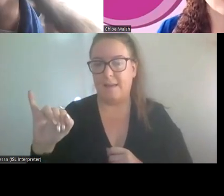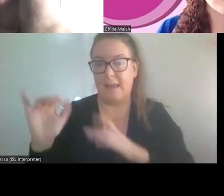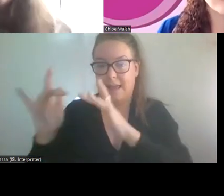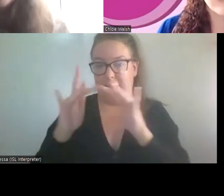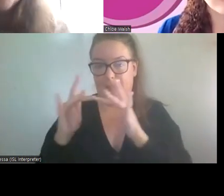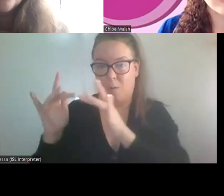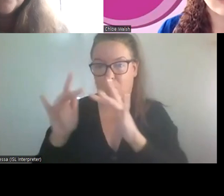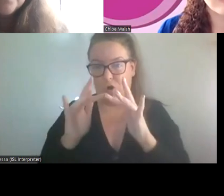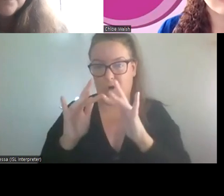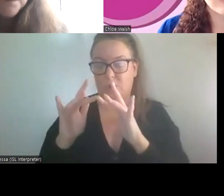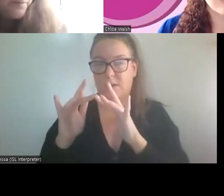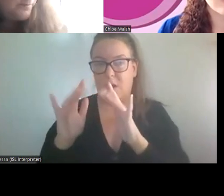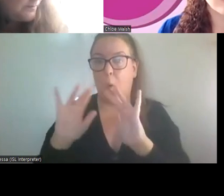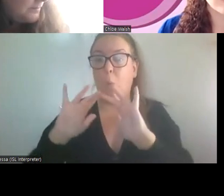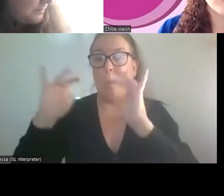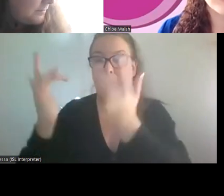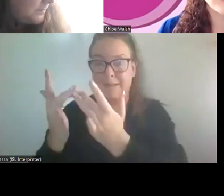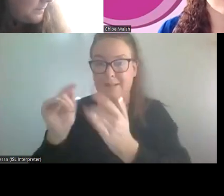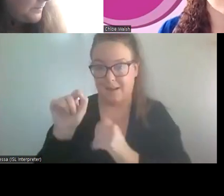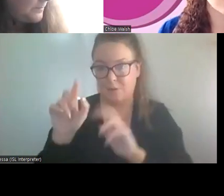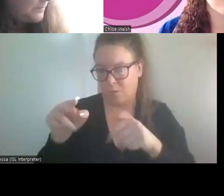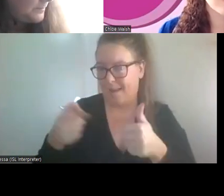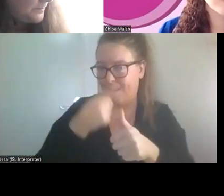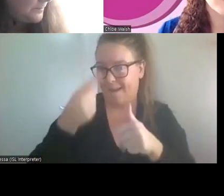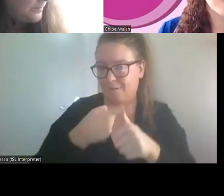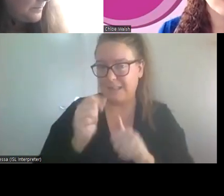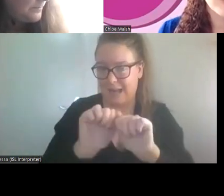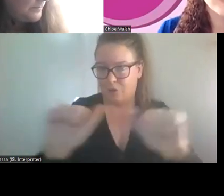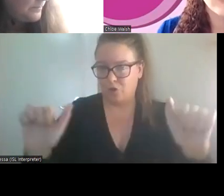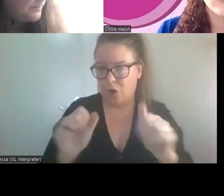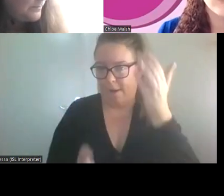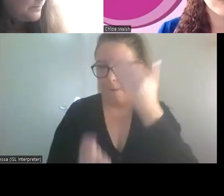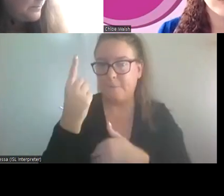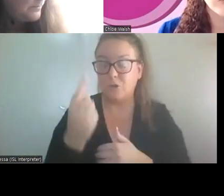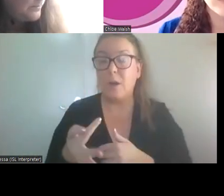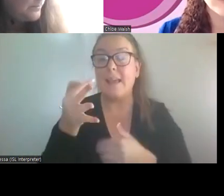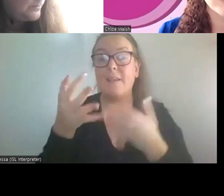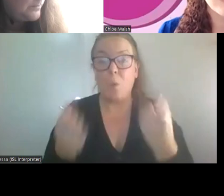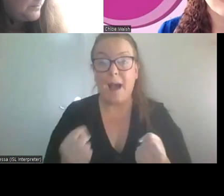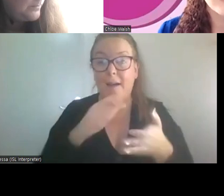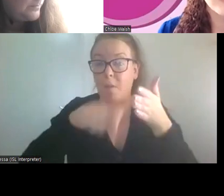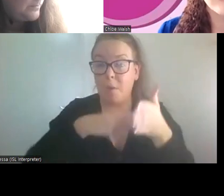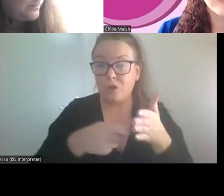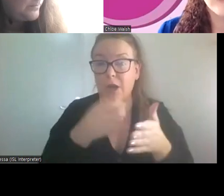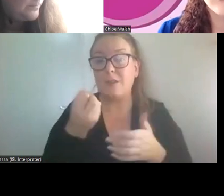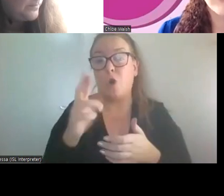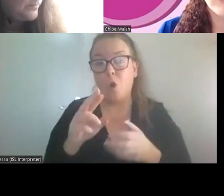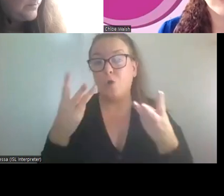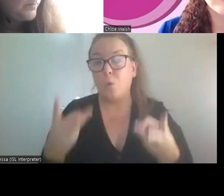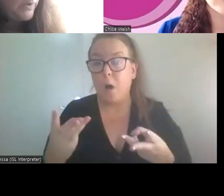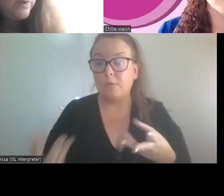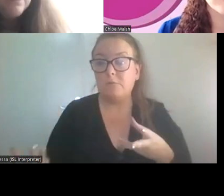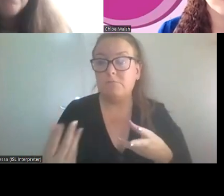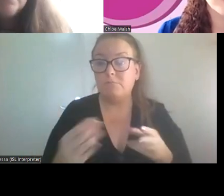you can actually advertise, um, your opportunities as well. So if you have a project or you want to recruit people, there is, um,